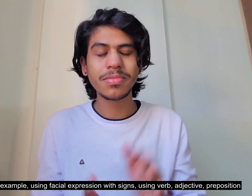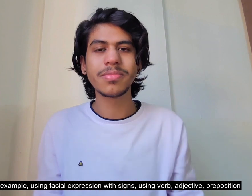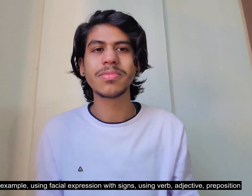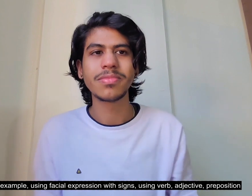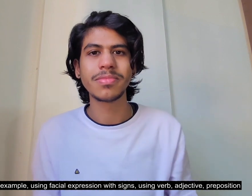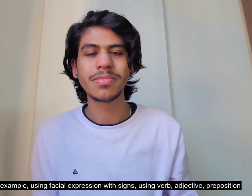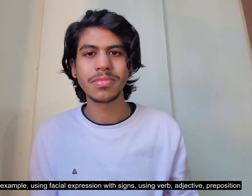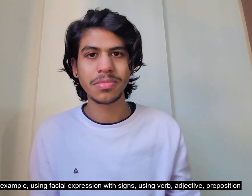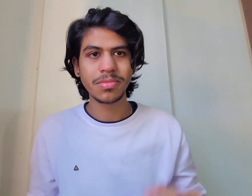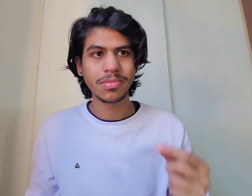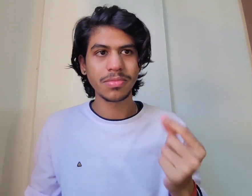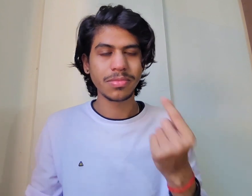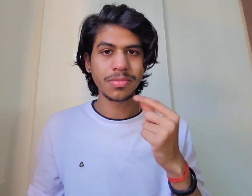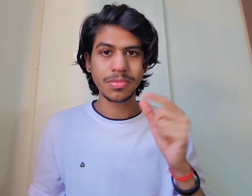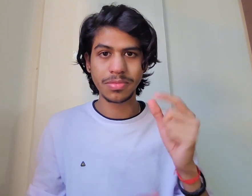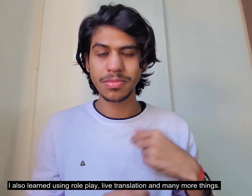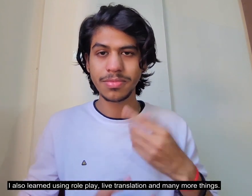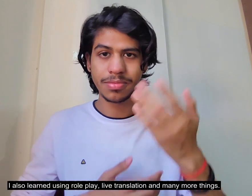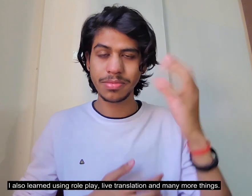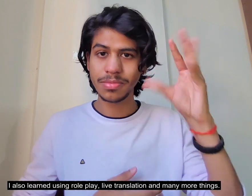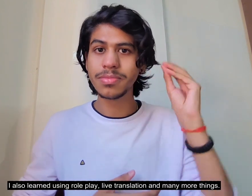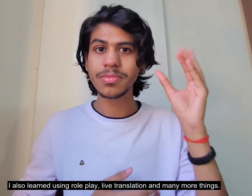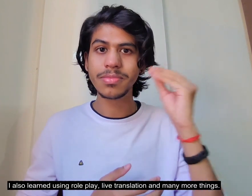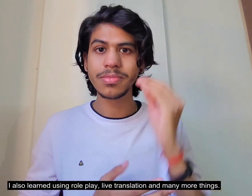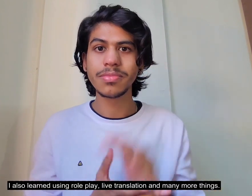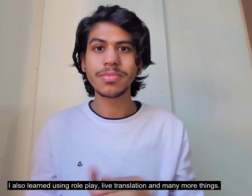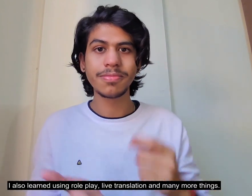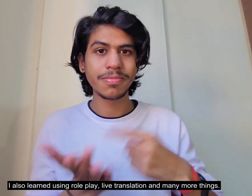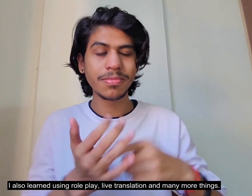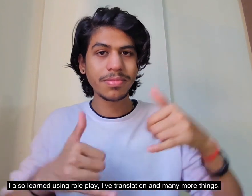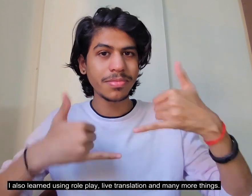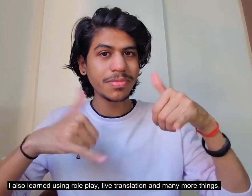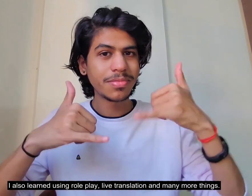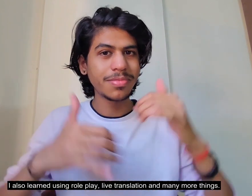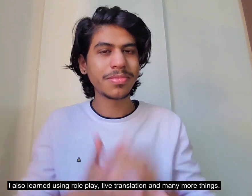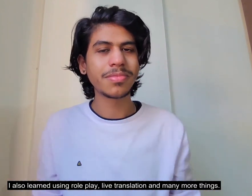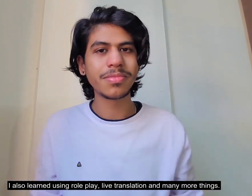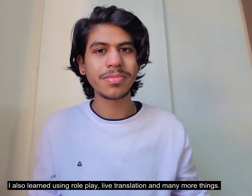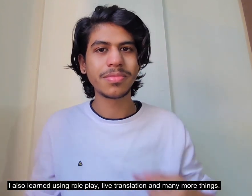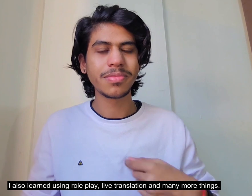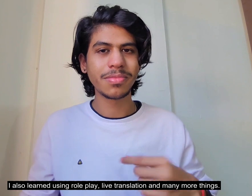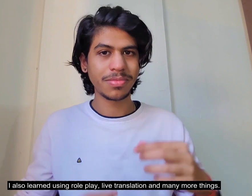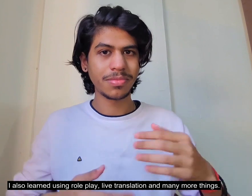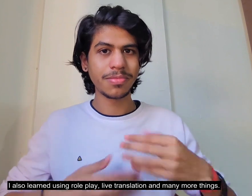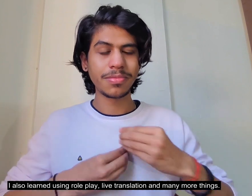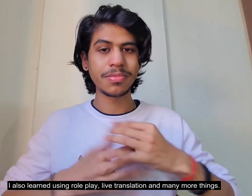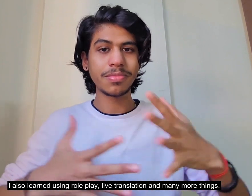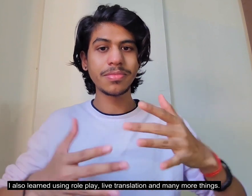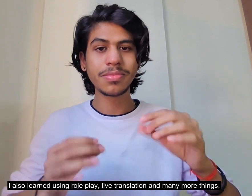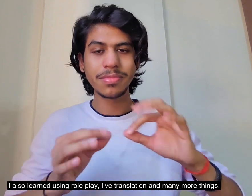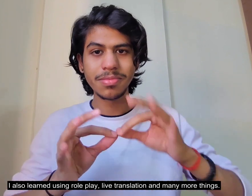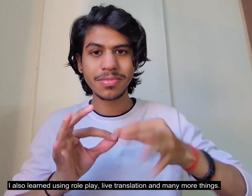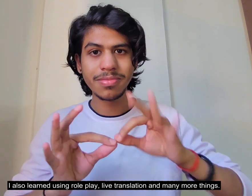and I also learned using role play, a live translation,